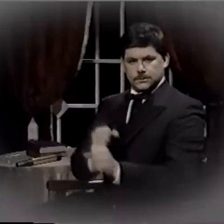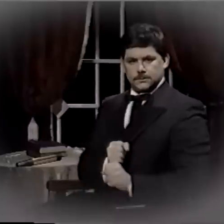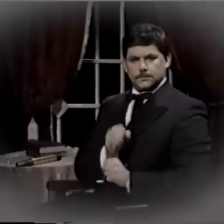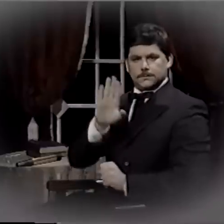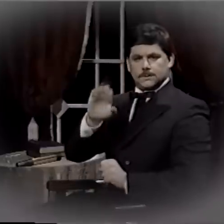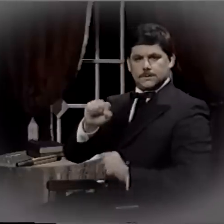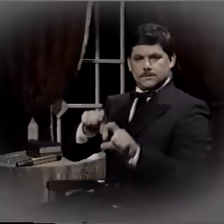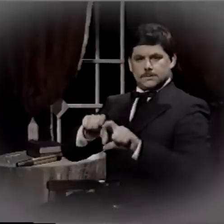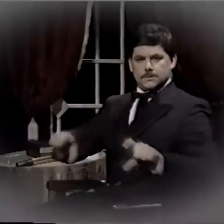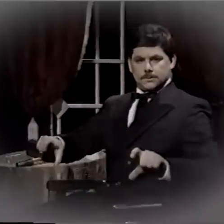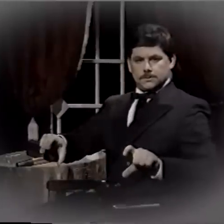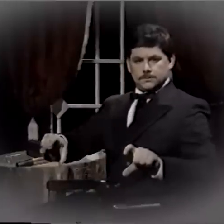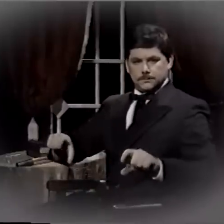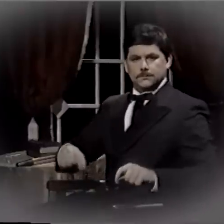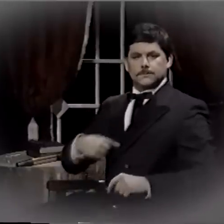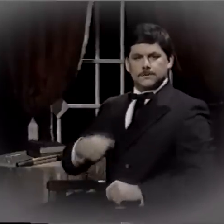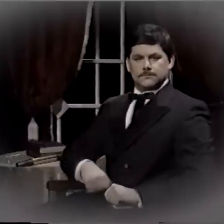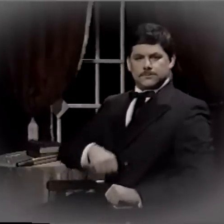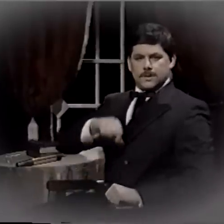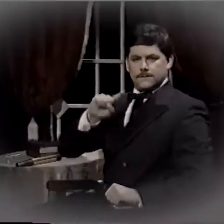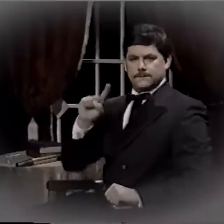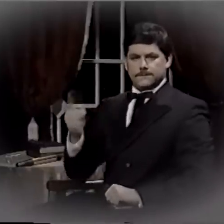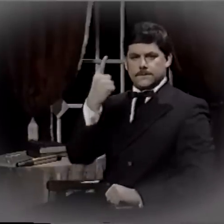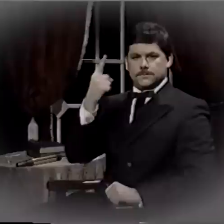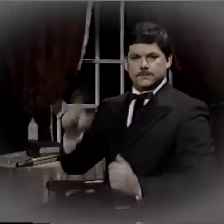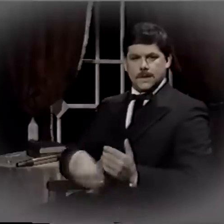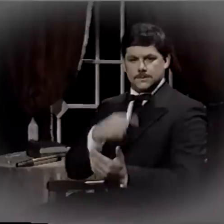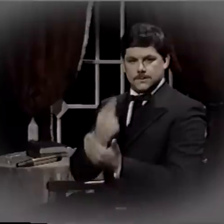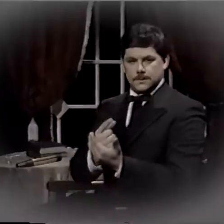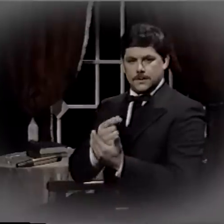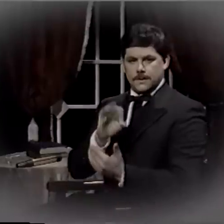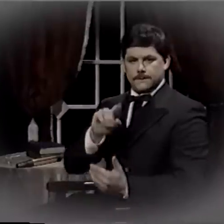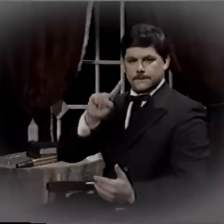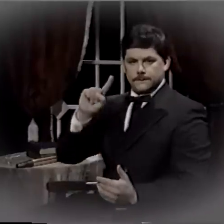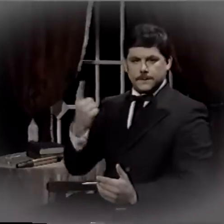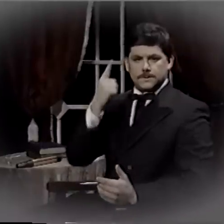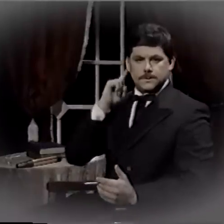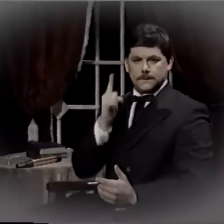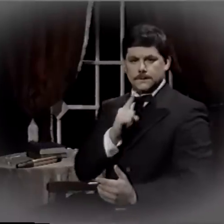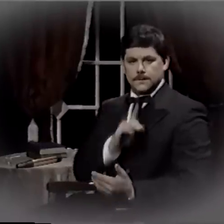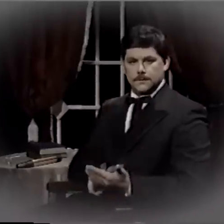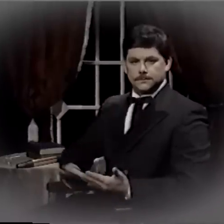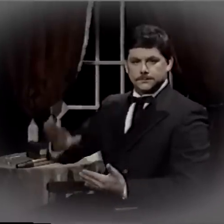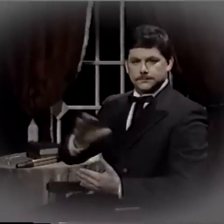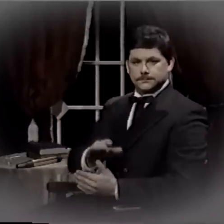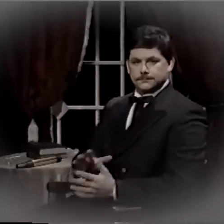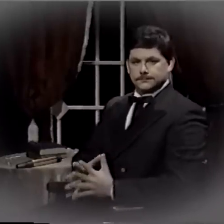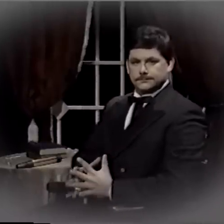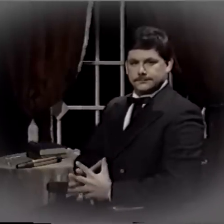Within two years, I earned a Bachelor of Science degree, and I am honored to be the first graduate of the first college for deaf people.